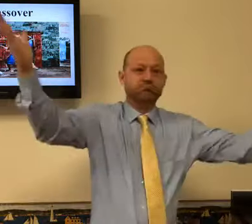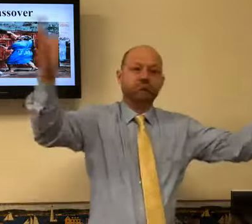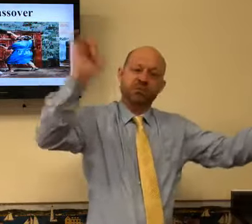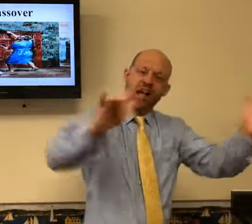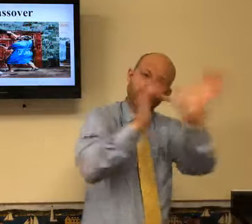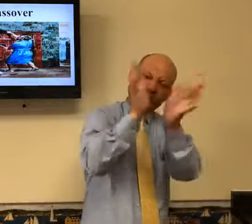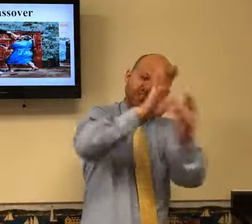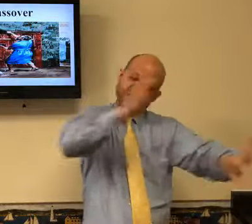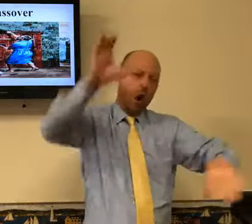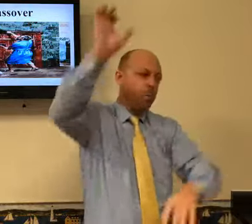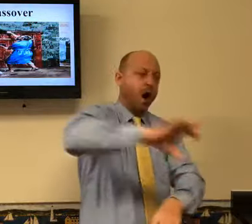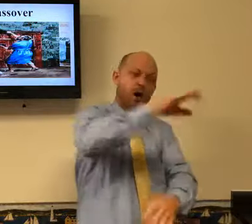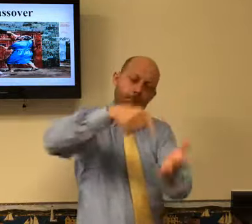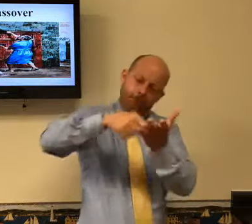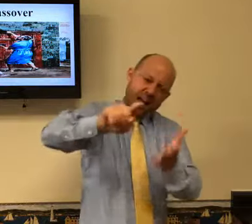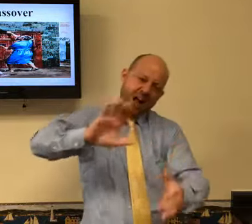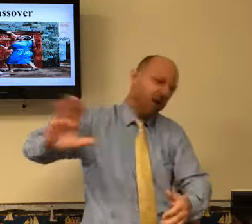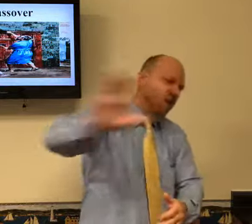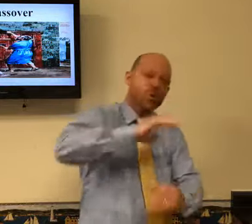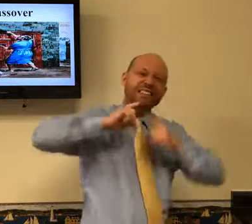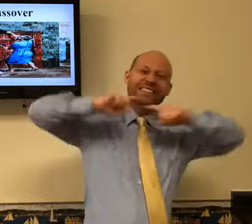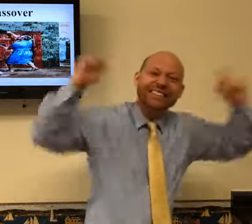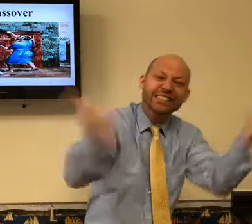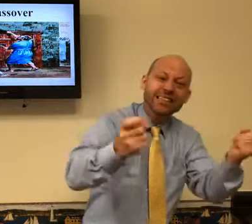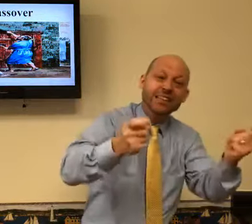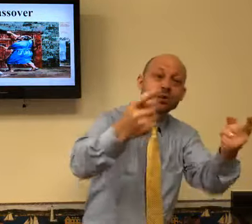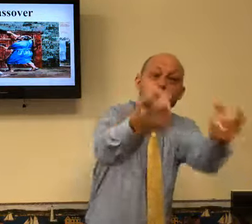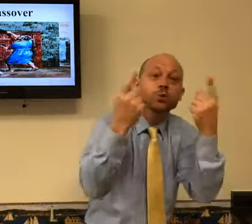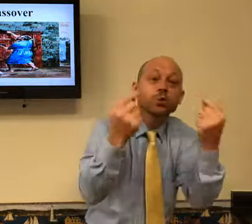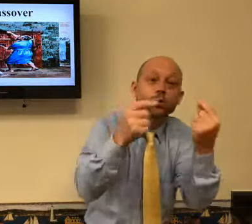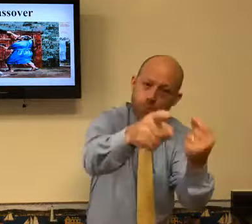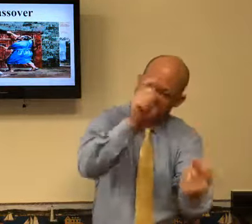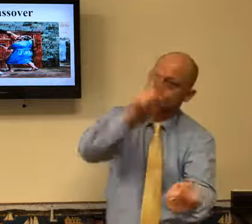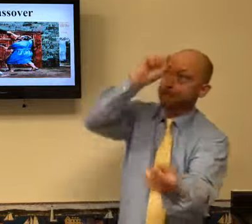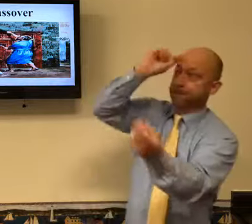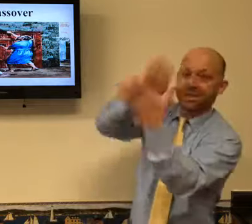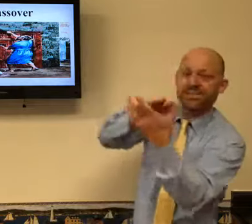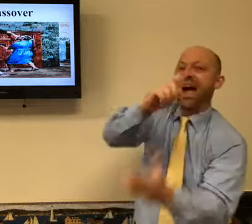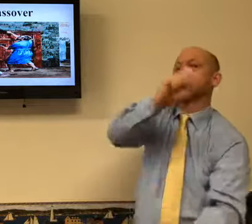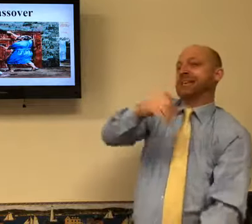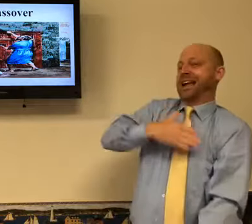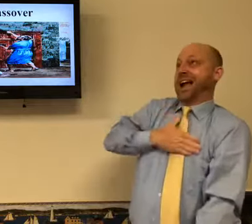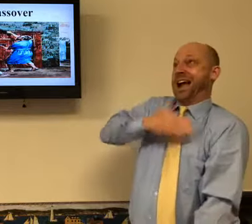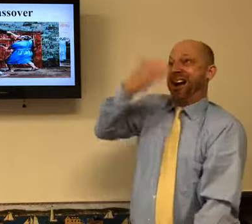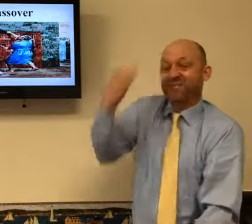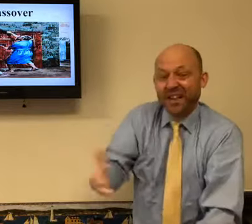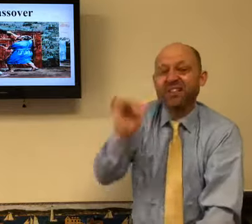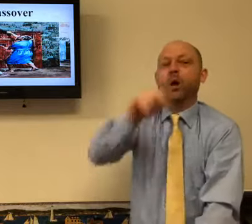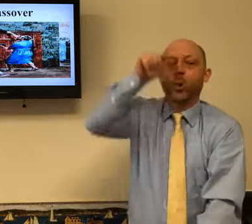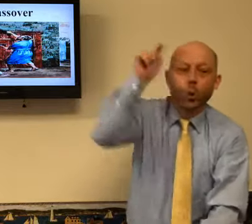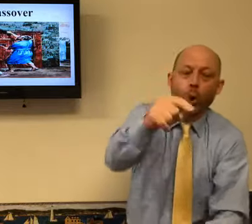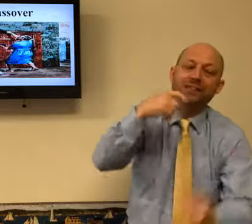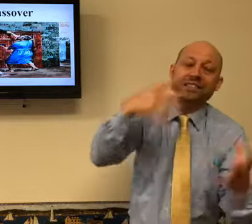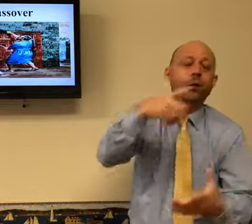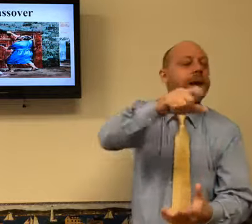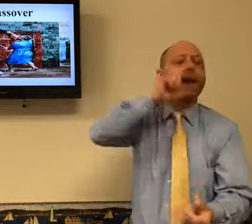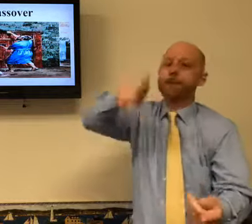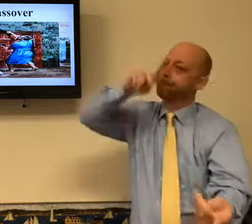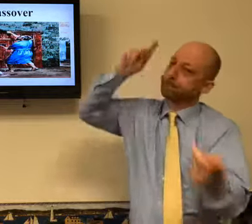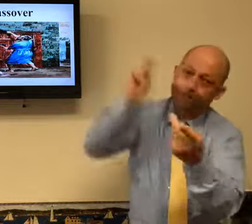to give back to him. I want to thank him for what he did, for dying on the cross. I want to tell everybody about it, how he paid for my sin. And what you have